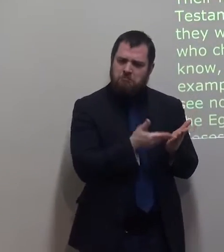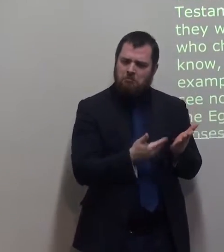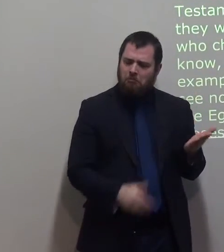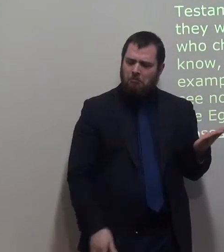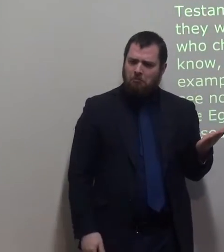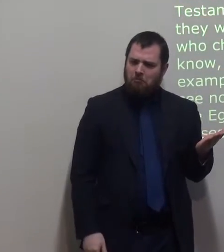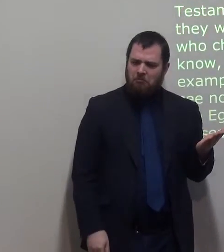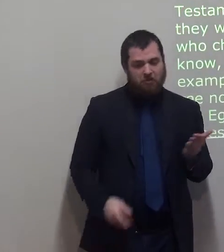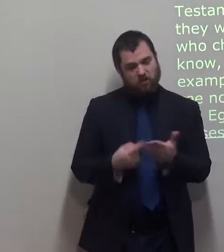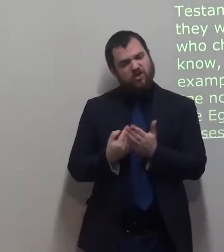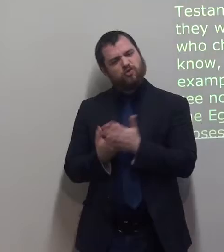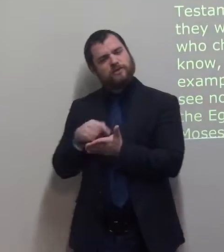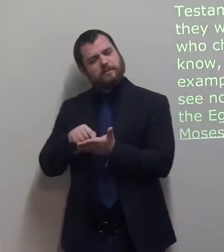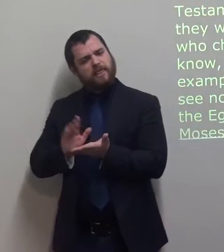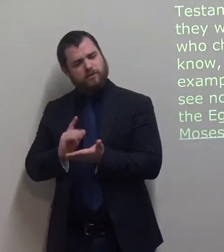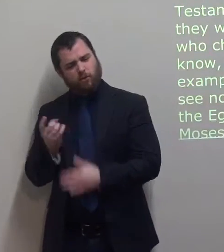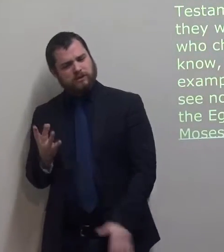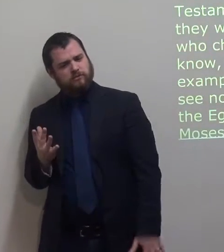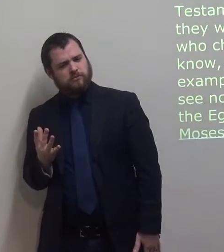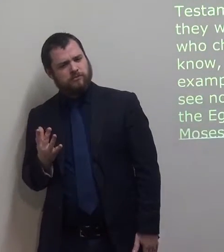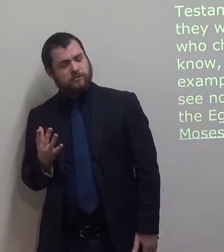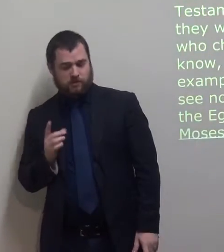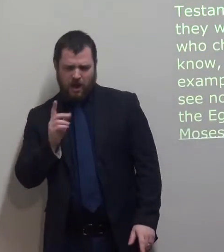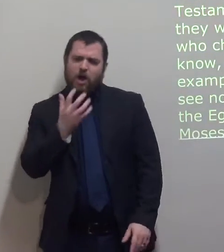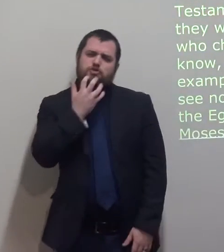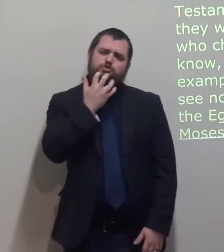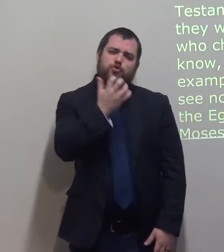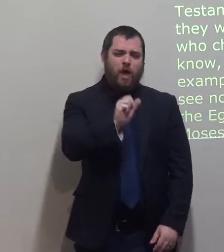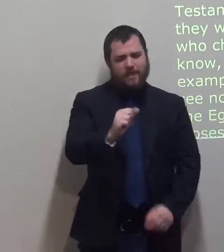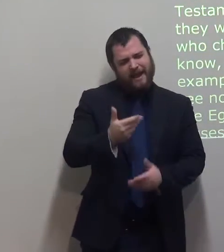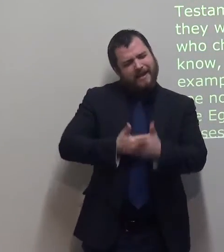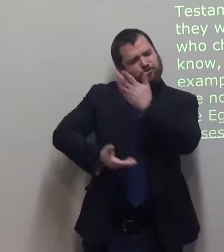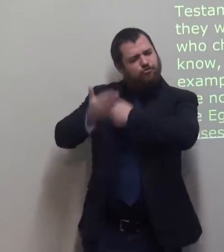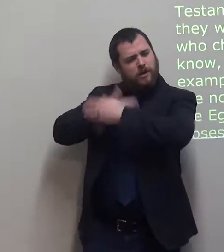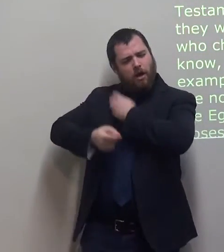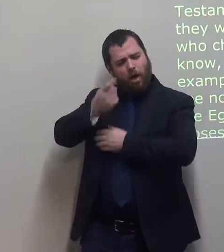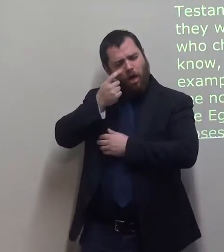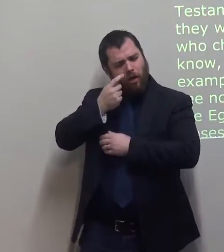Jews said that they could see the Egyptian magicians who challenged Moses.